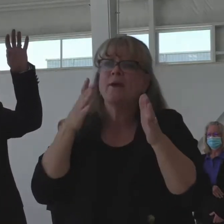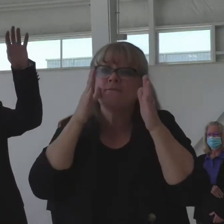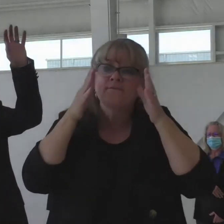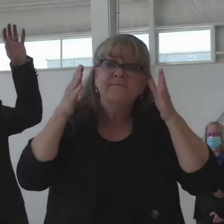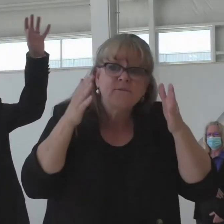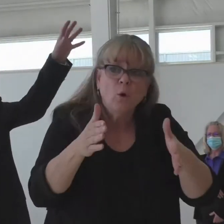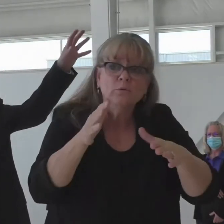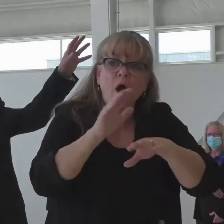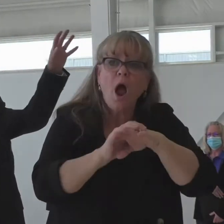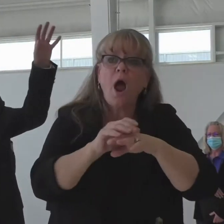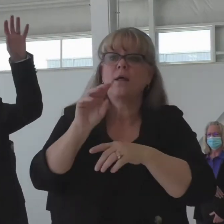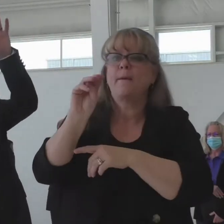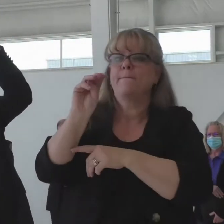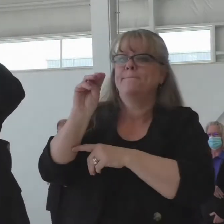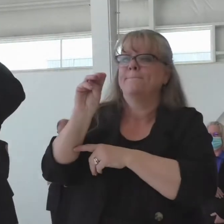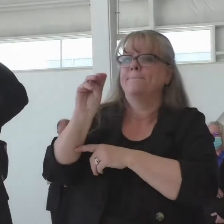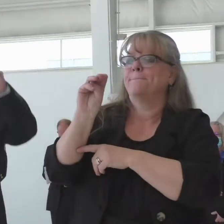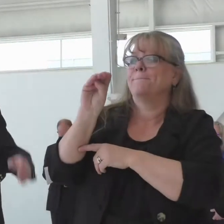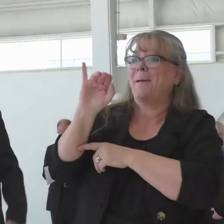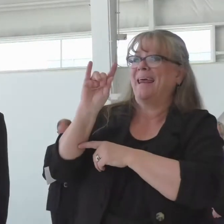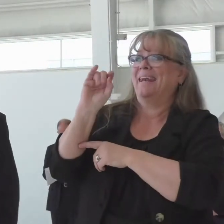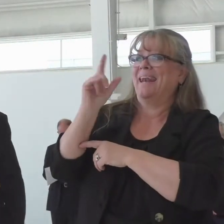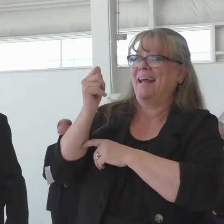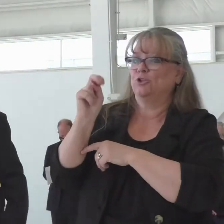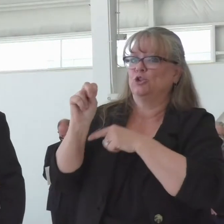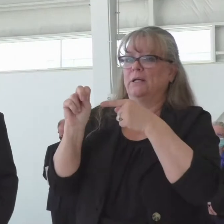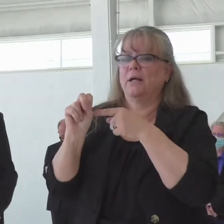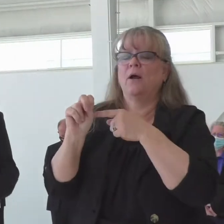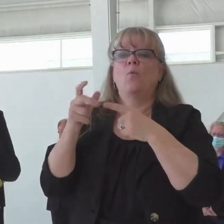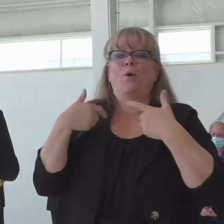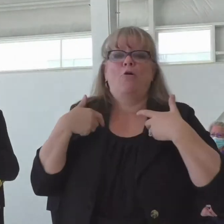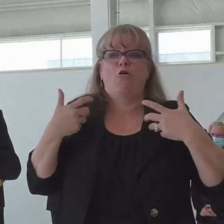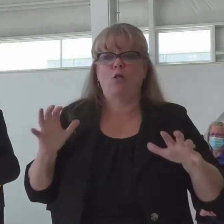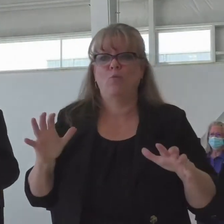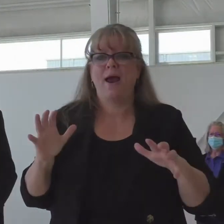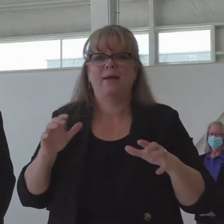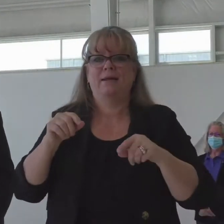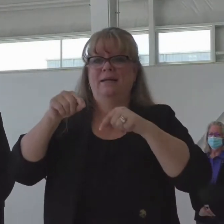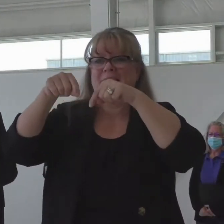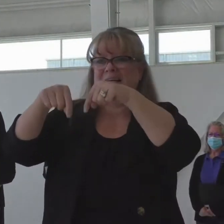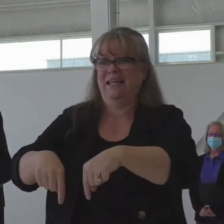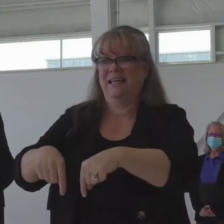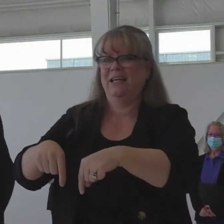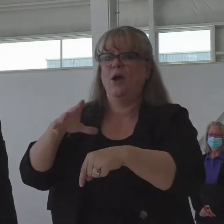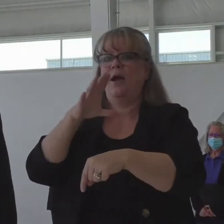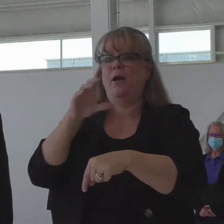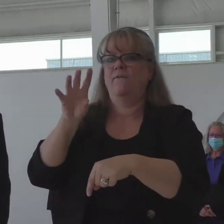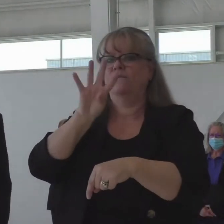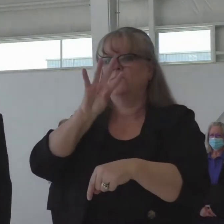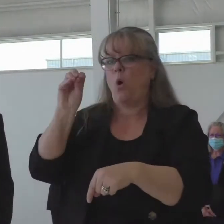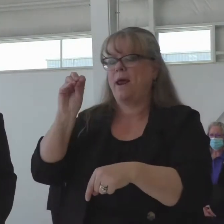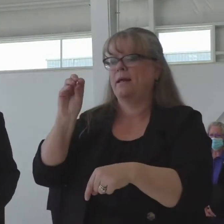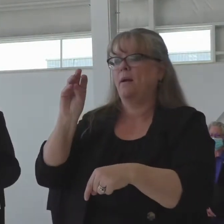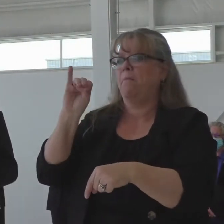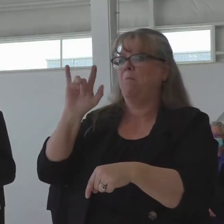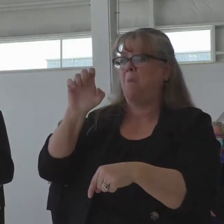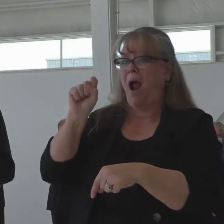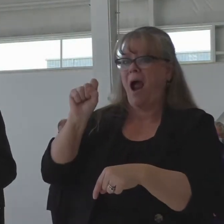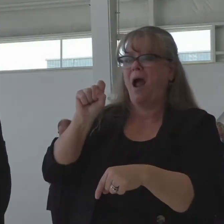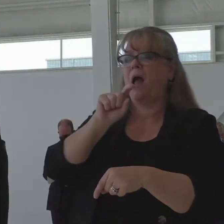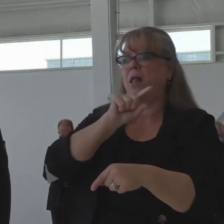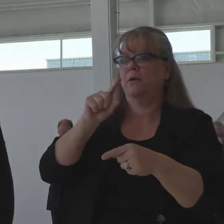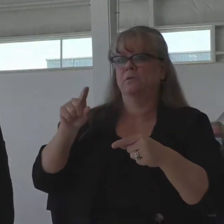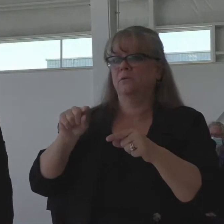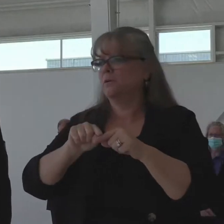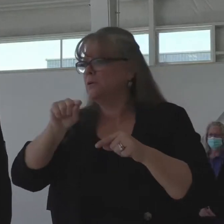mitigation effort here and then 40 miles away another mitigation effort we're trying to link those that we do protect those values and I think that